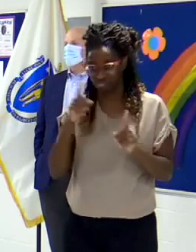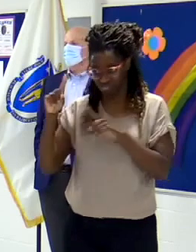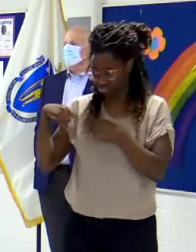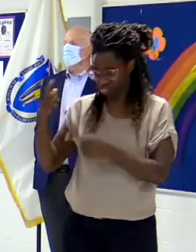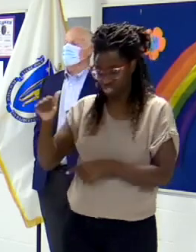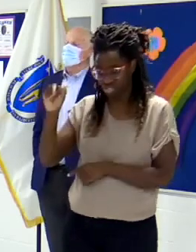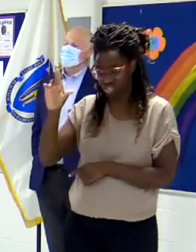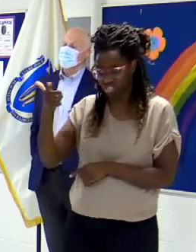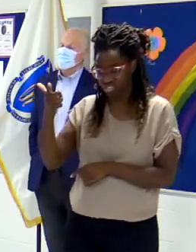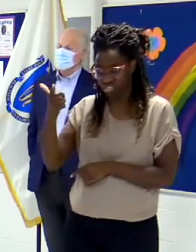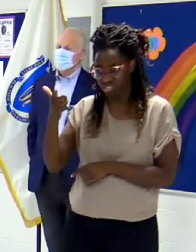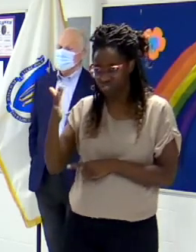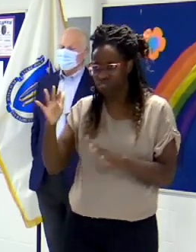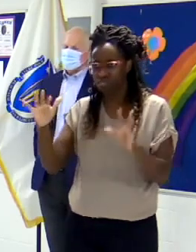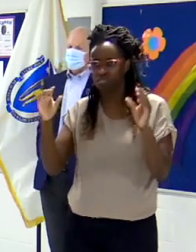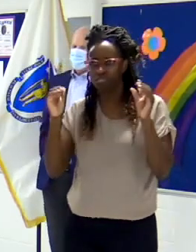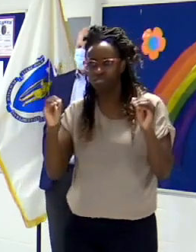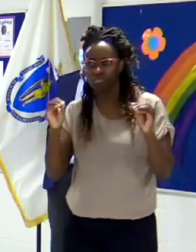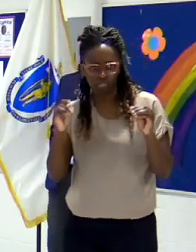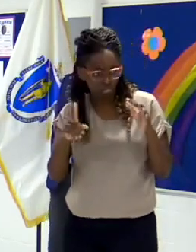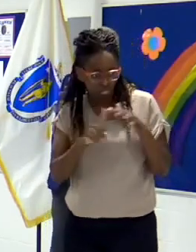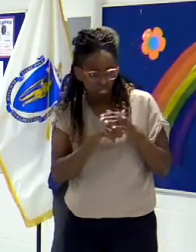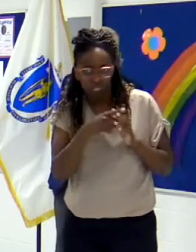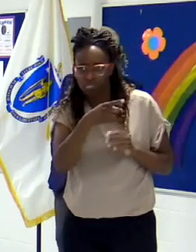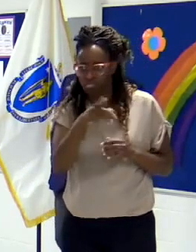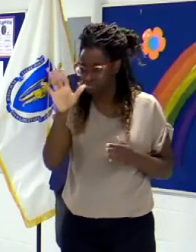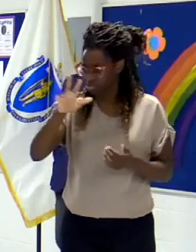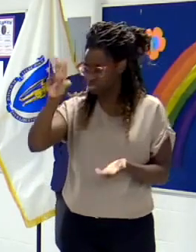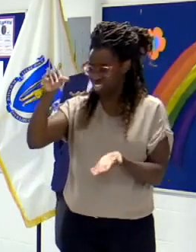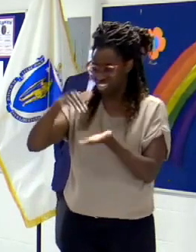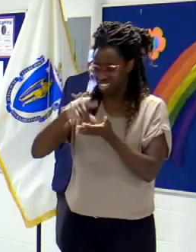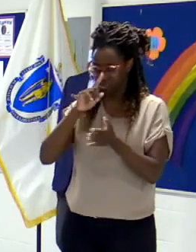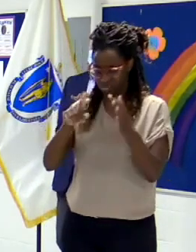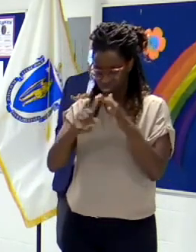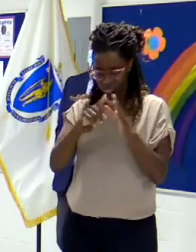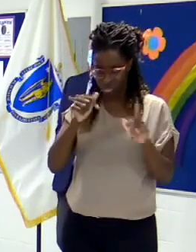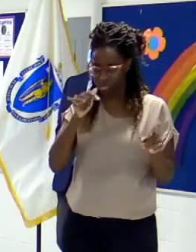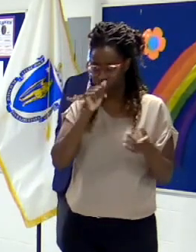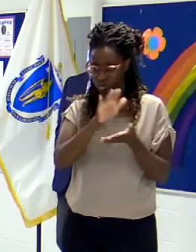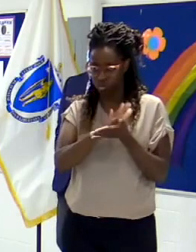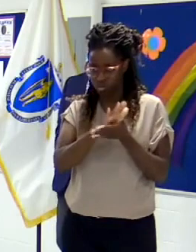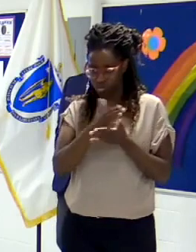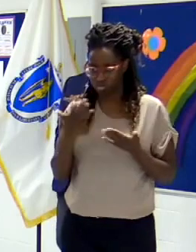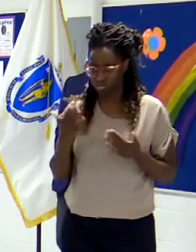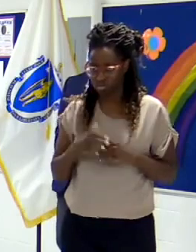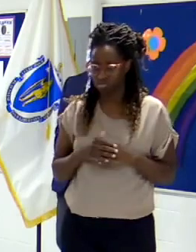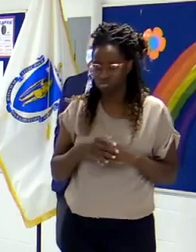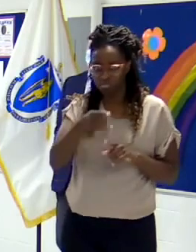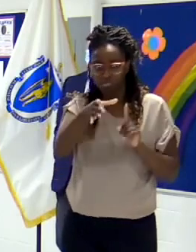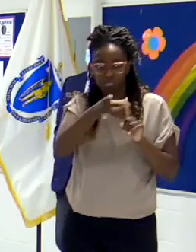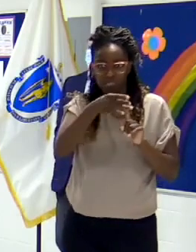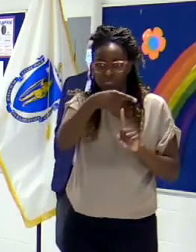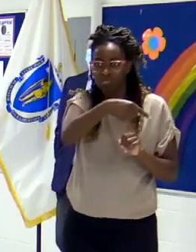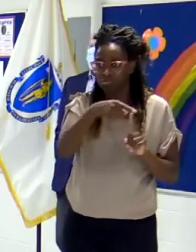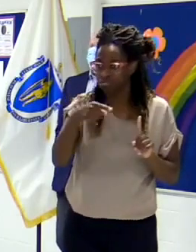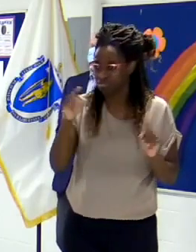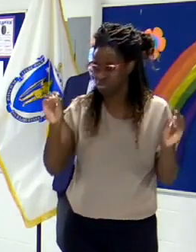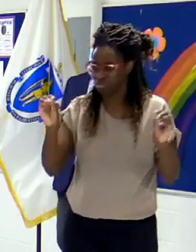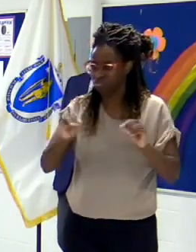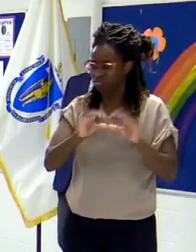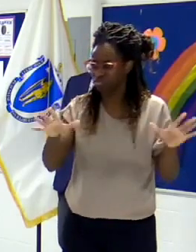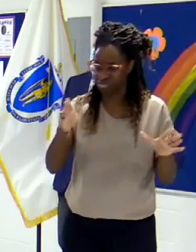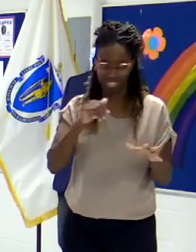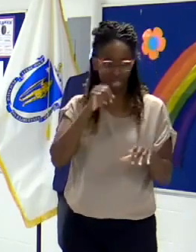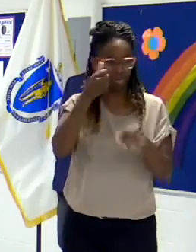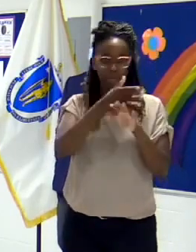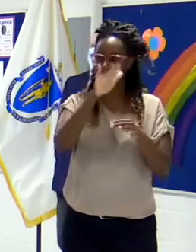less than 40 cases and none of which originated inside the school. Um, the department's own numbers show that with